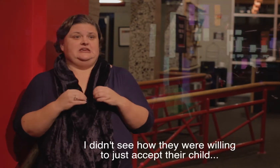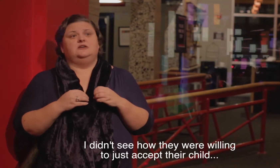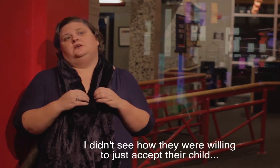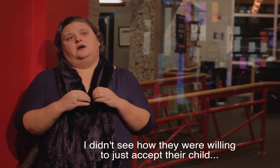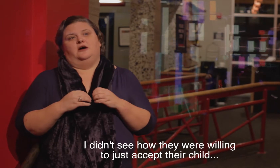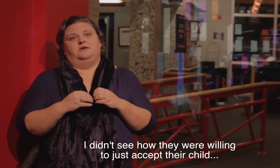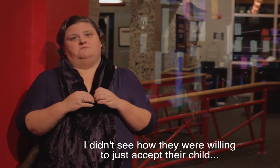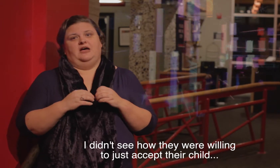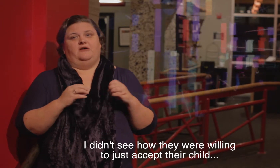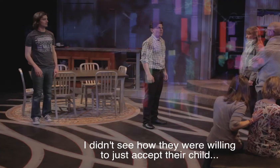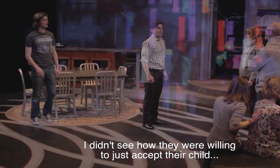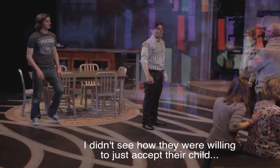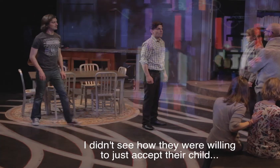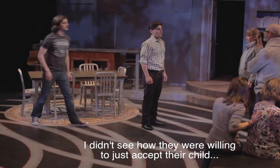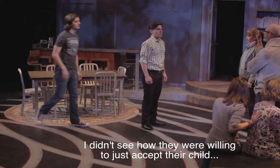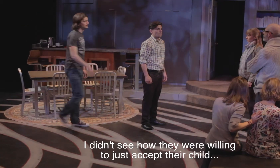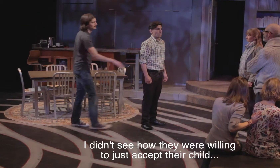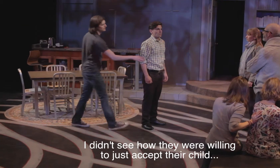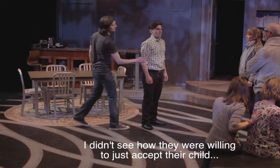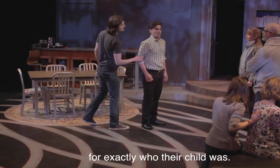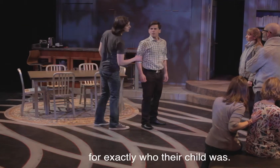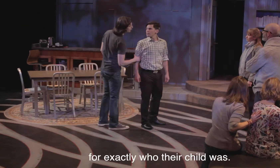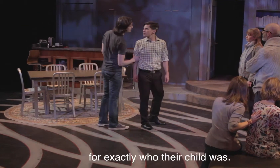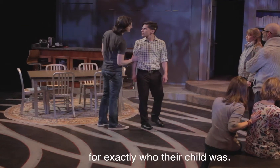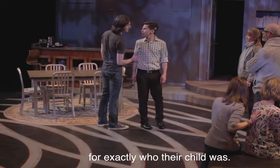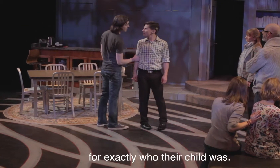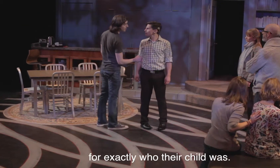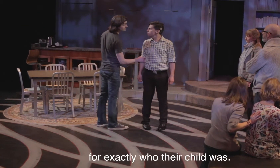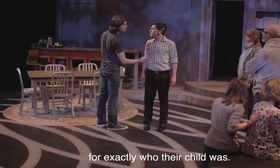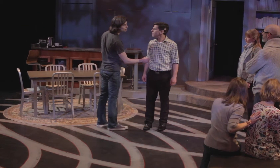how they were willing to just accept their child for exactly who their child was.